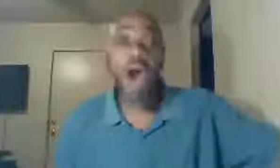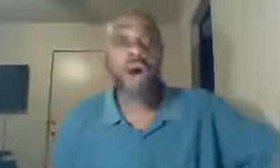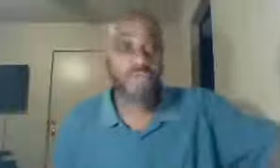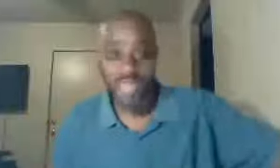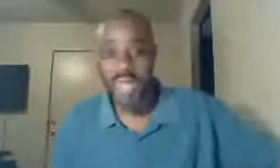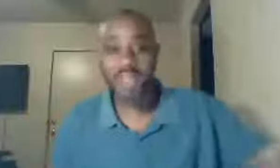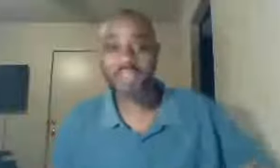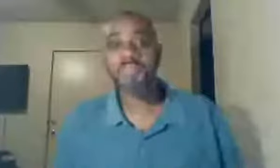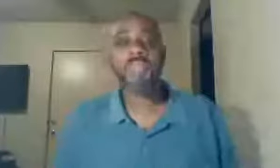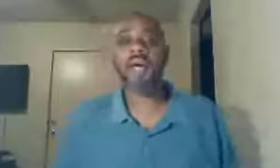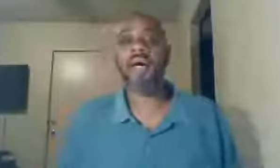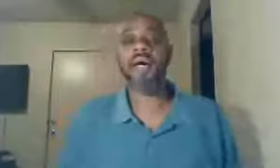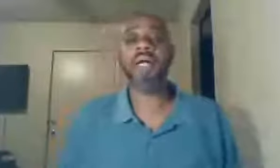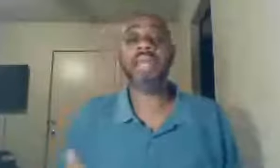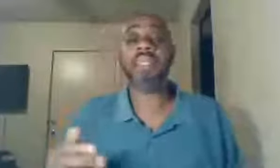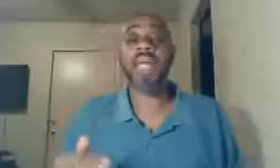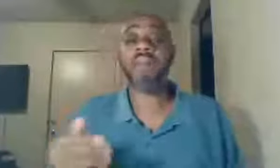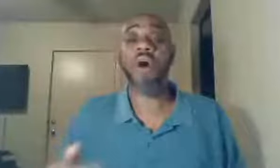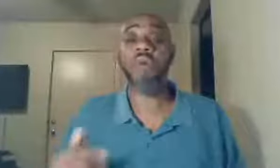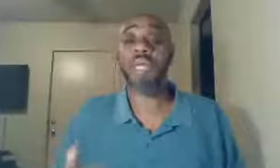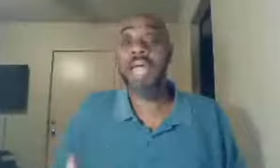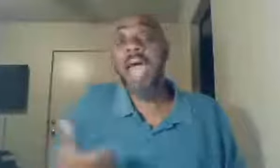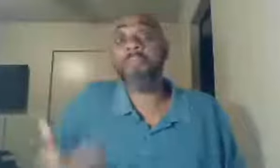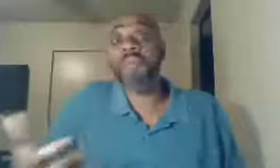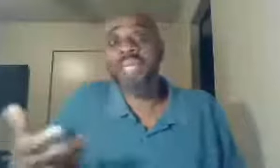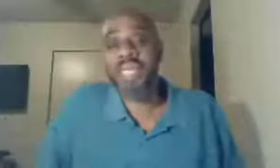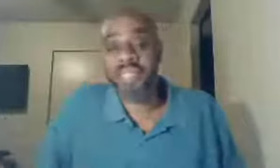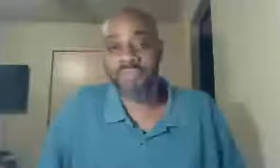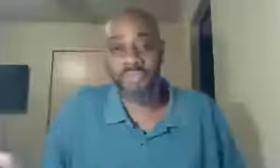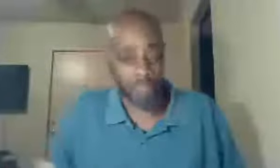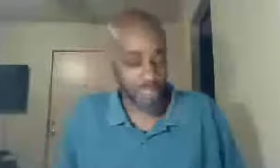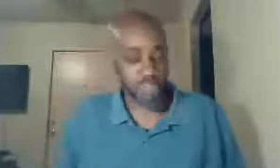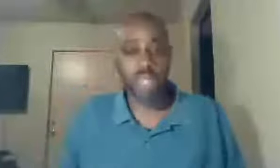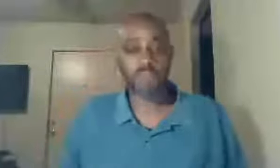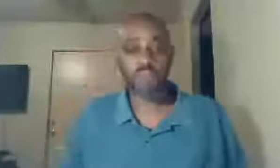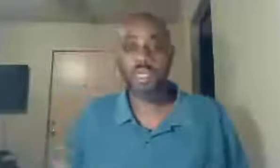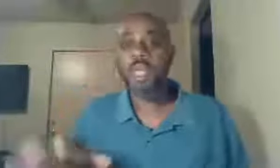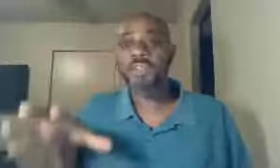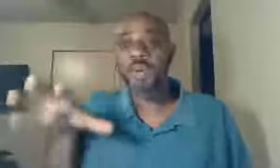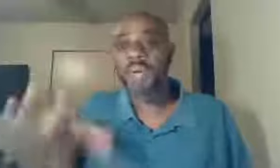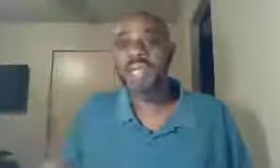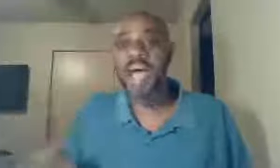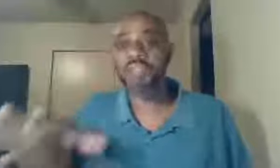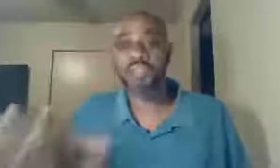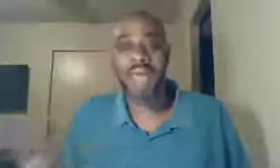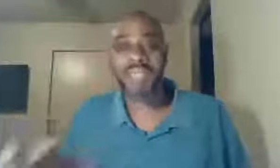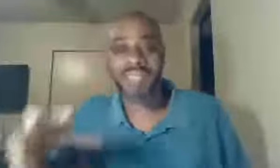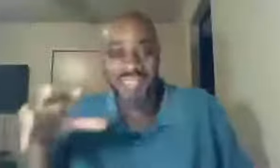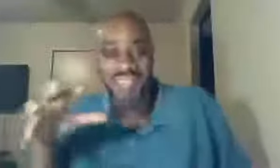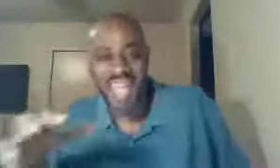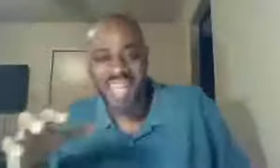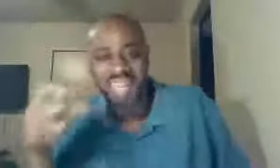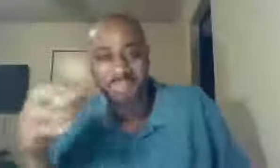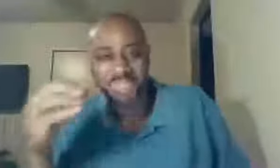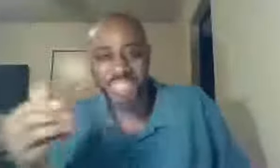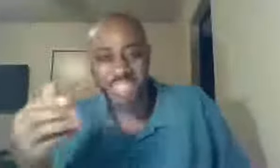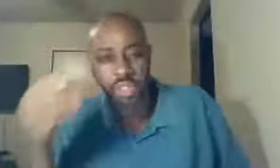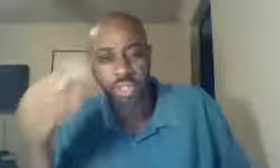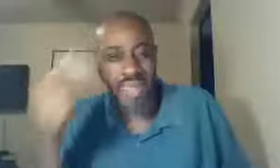Paul says, not that I've already, apprehended, Philippians chapter three, so we're not trying, to stay in a position, or a